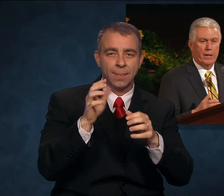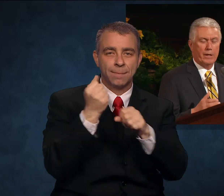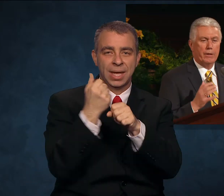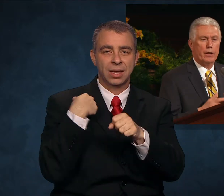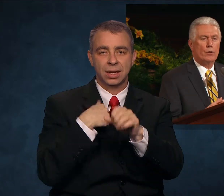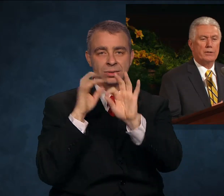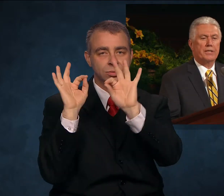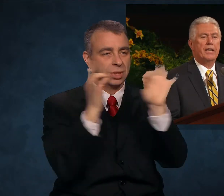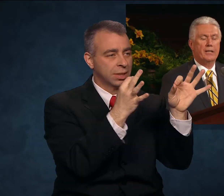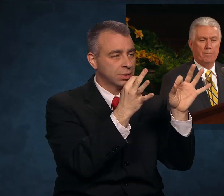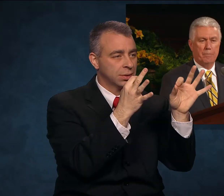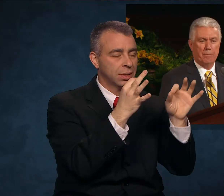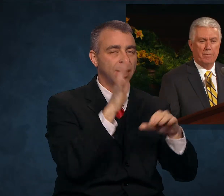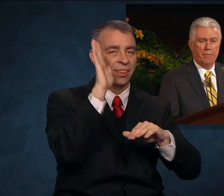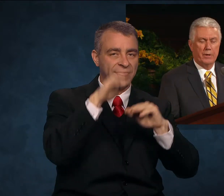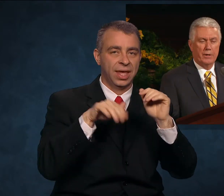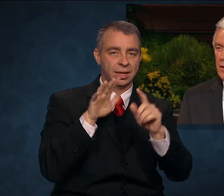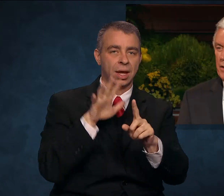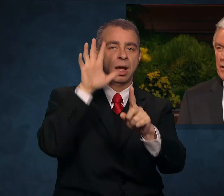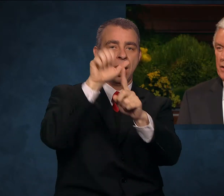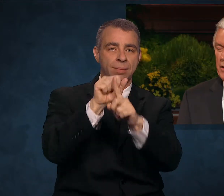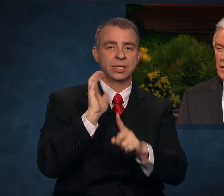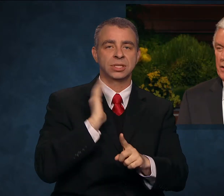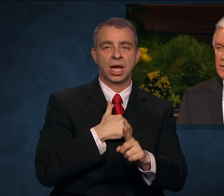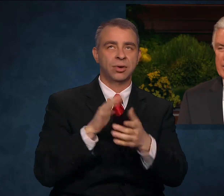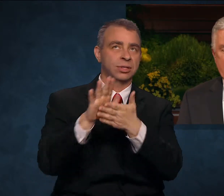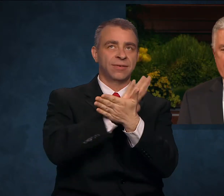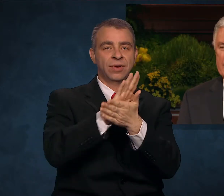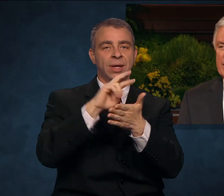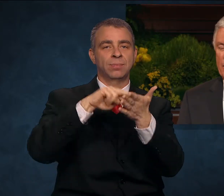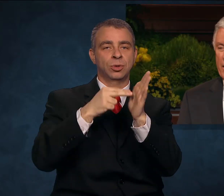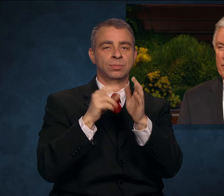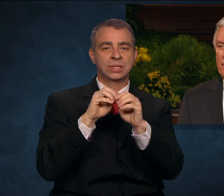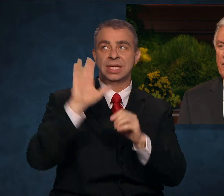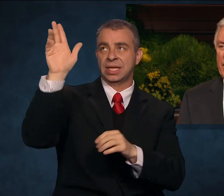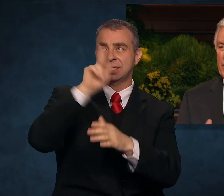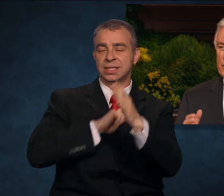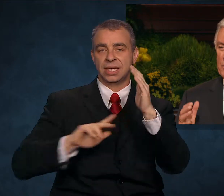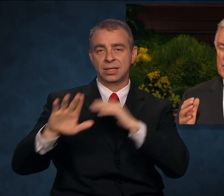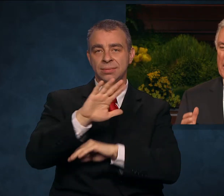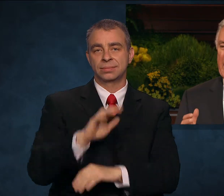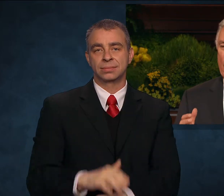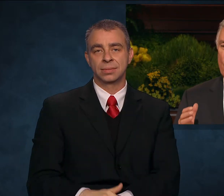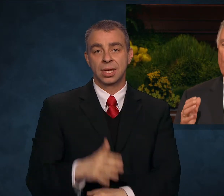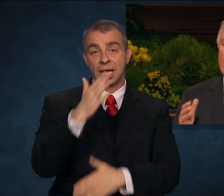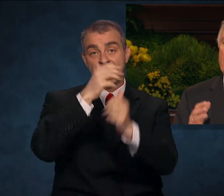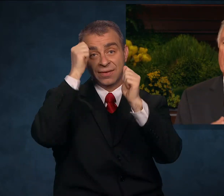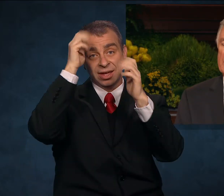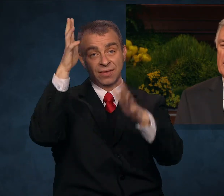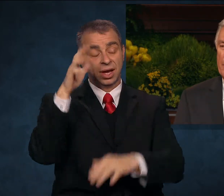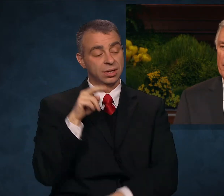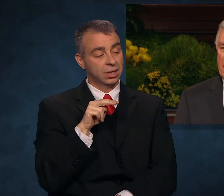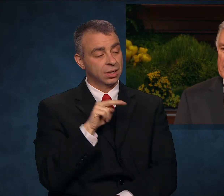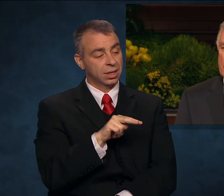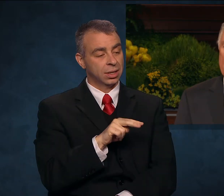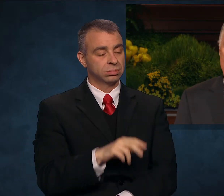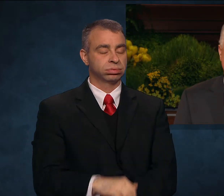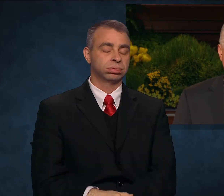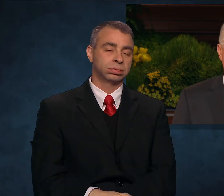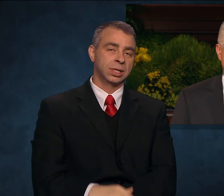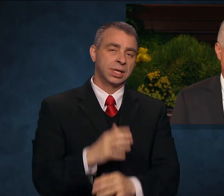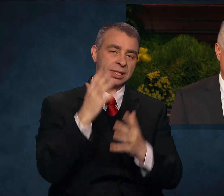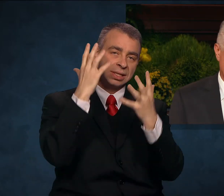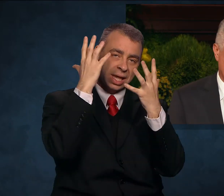in the Lord's kingdom. It saddens our Heavenly Father to see how willingly some of His